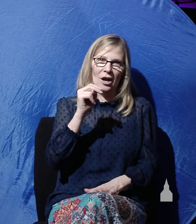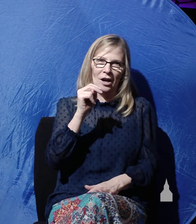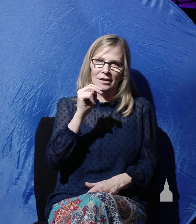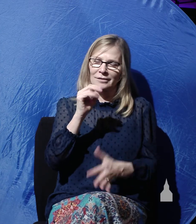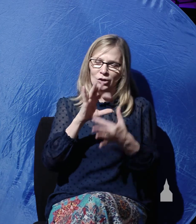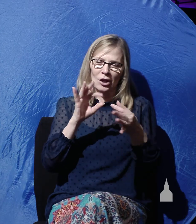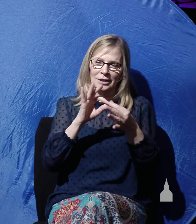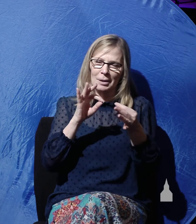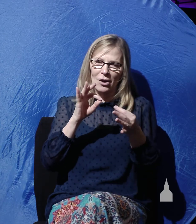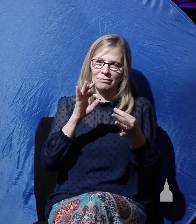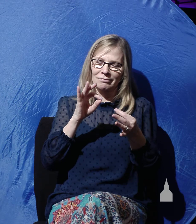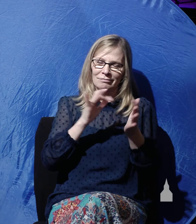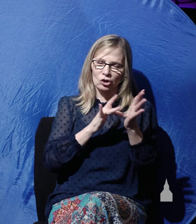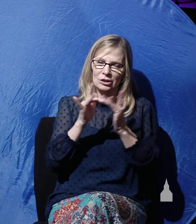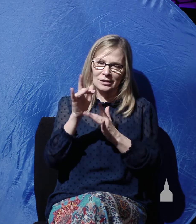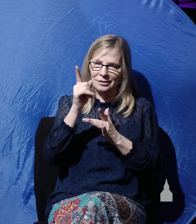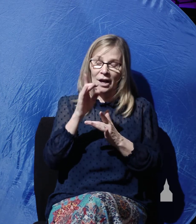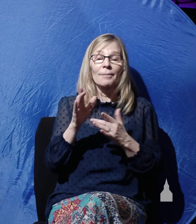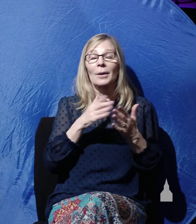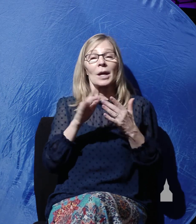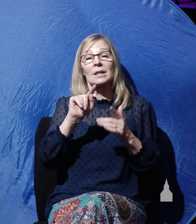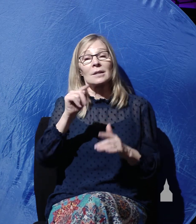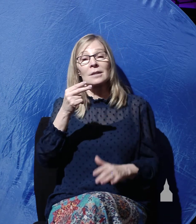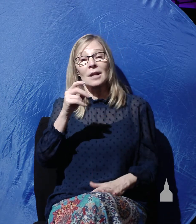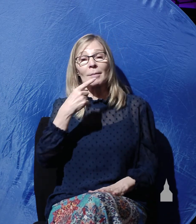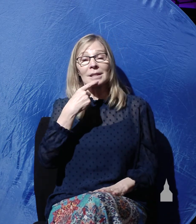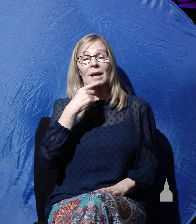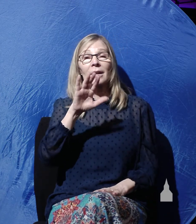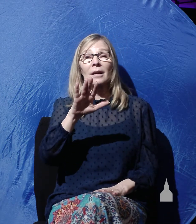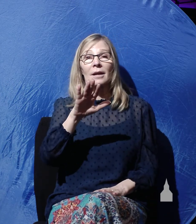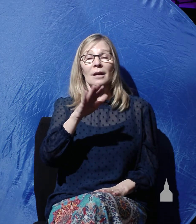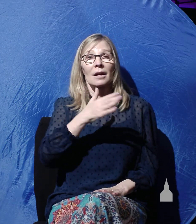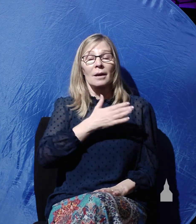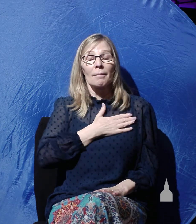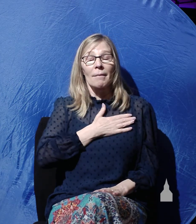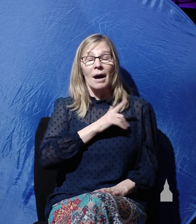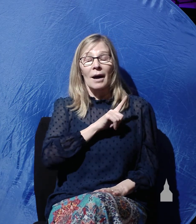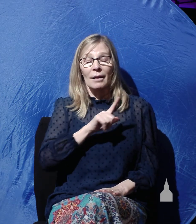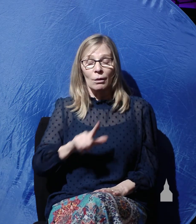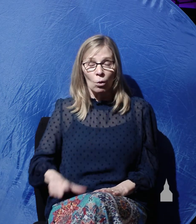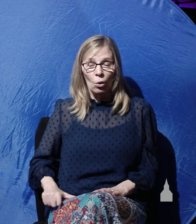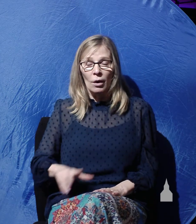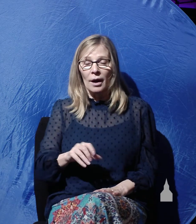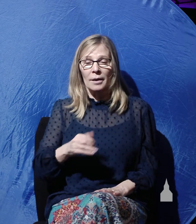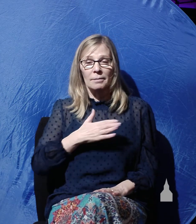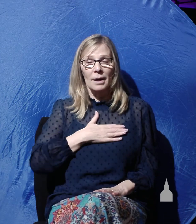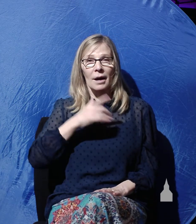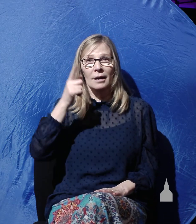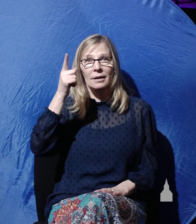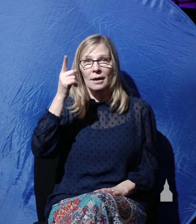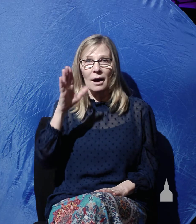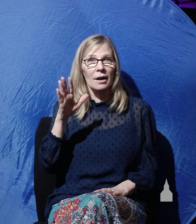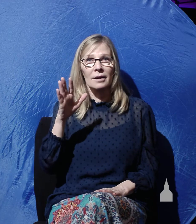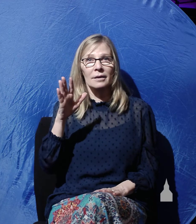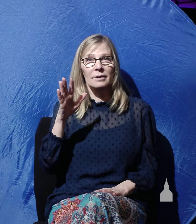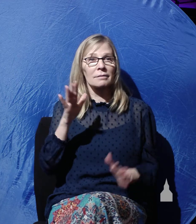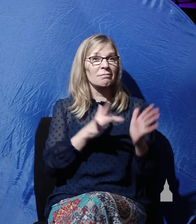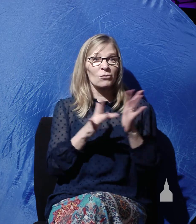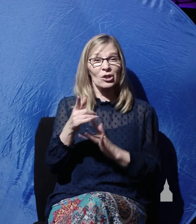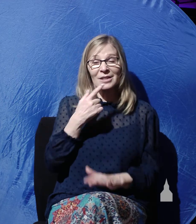Christ. Thomas answered and said to him, my Lord, and my God. Jesus said to him, because you have seen me,